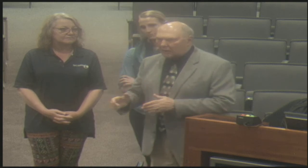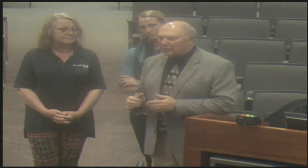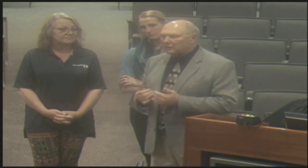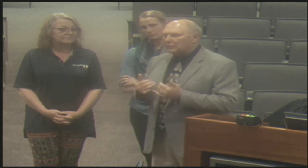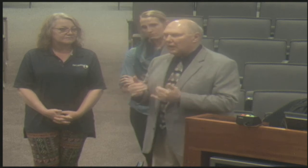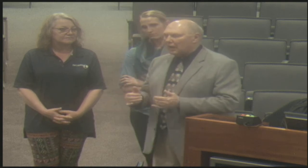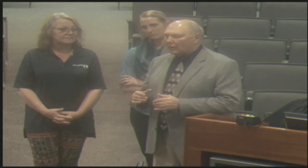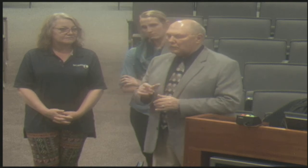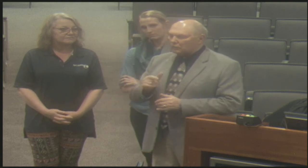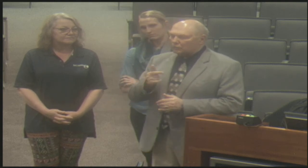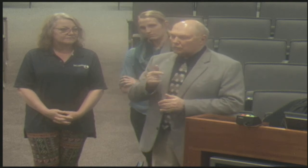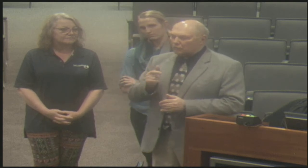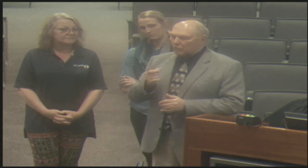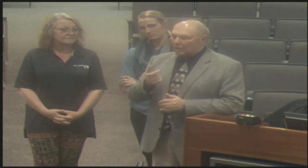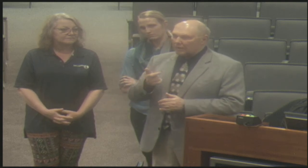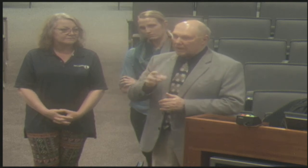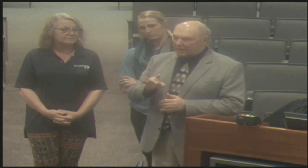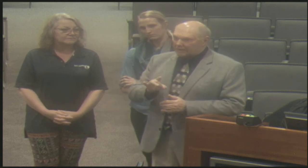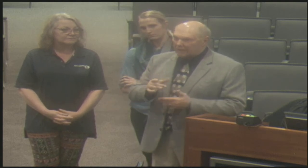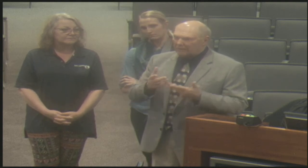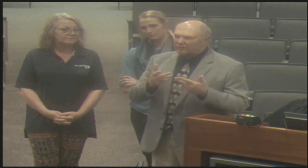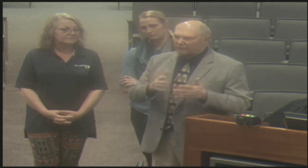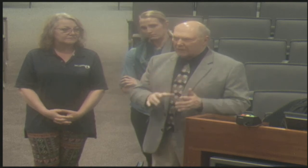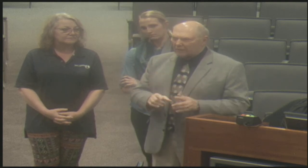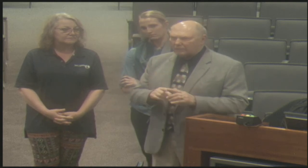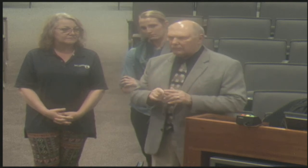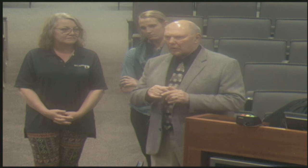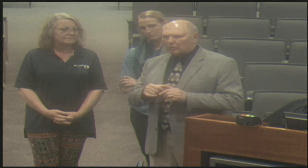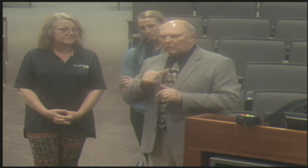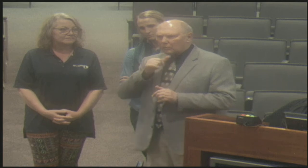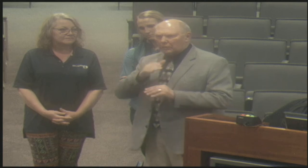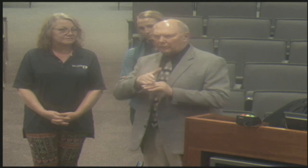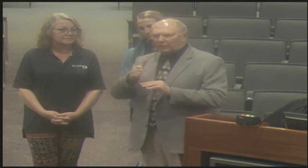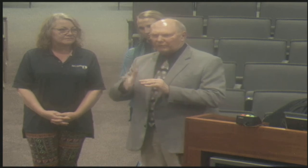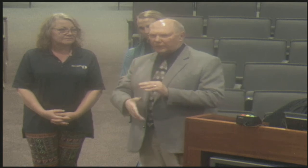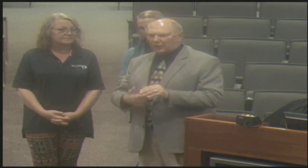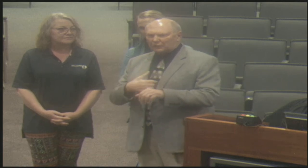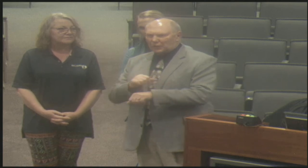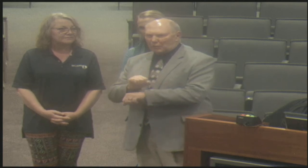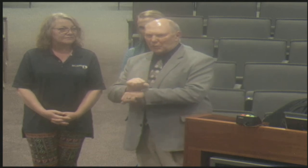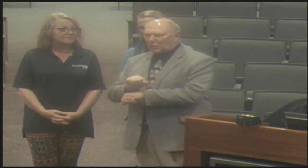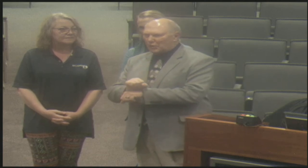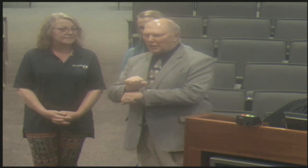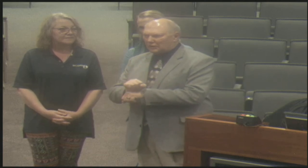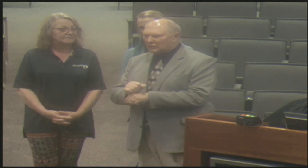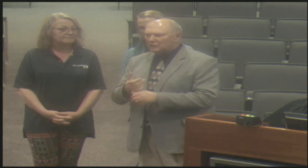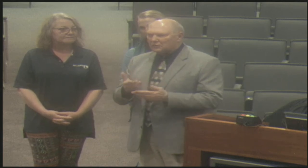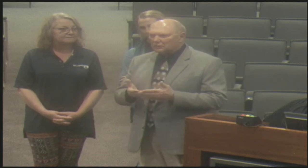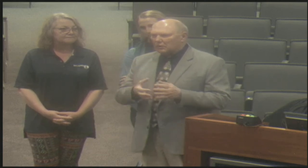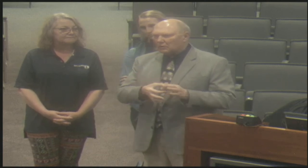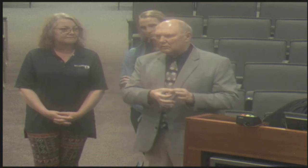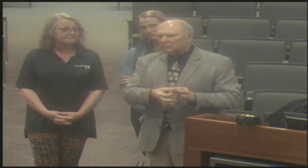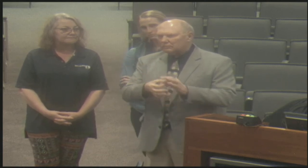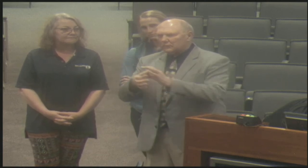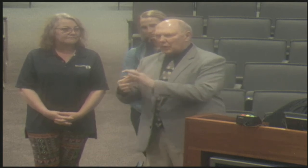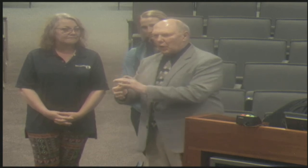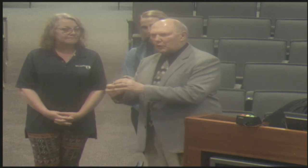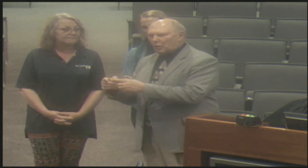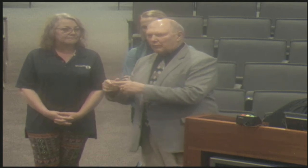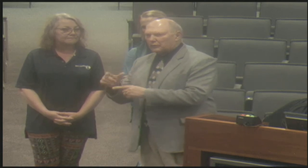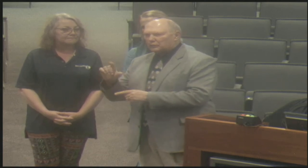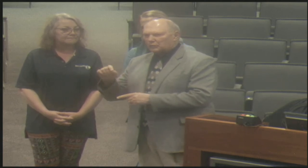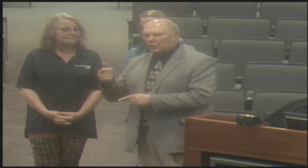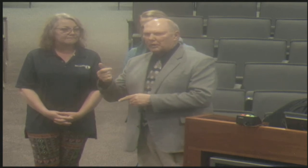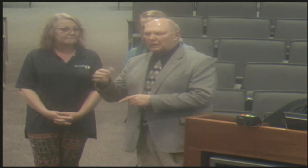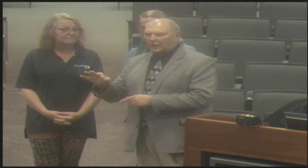developed this with the intention for people to see it. Um, so yes, as you know, we are, um, we are not completed with our work